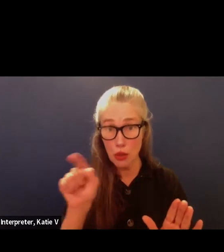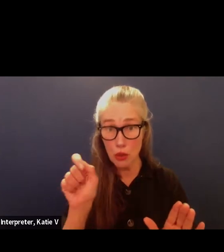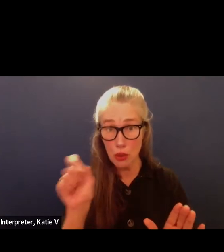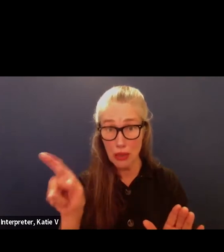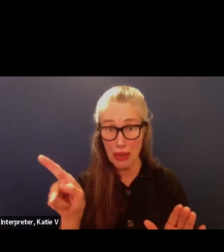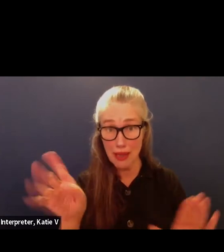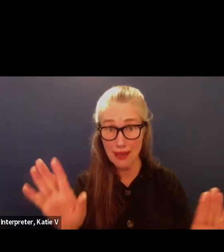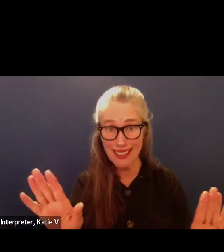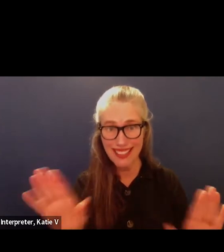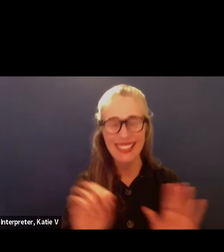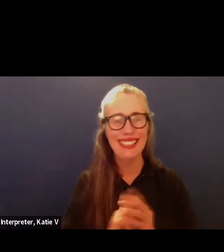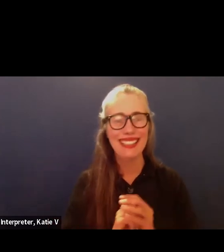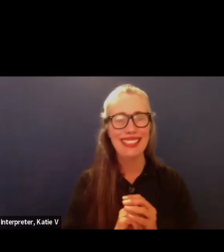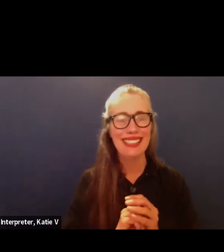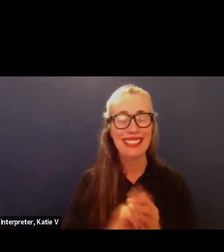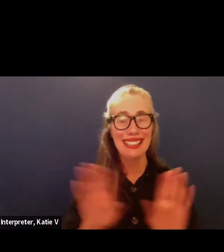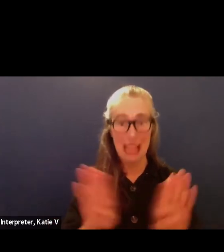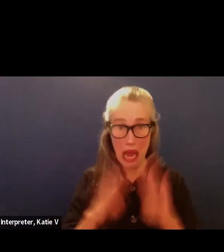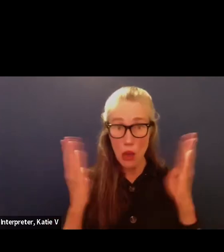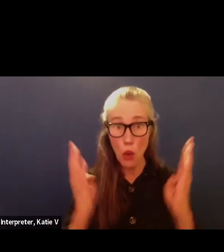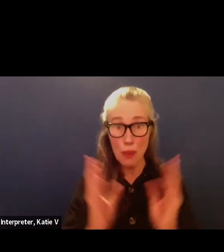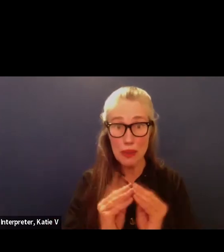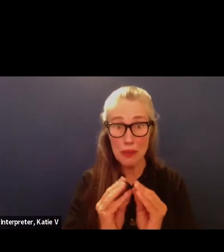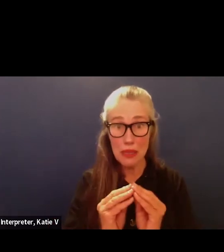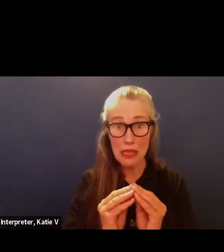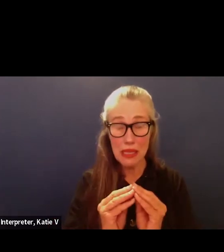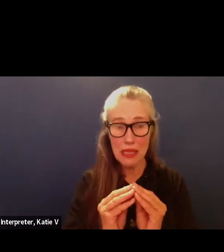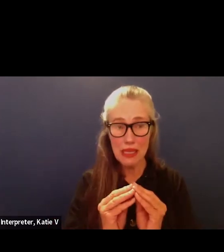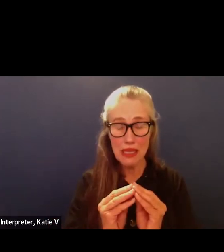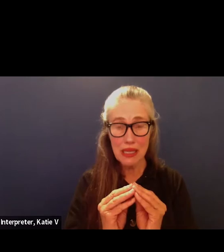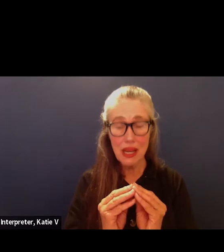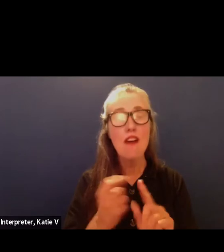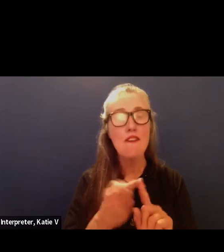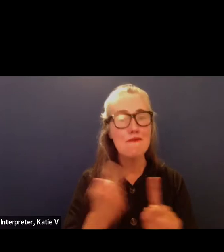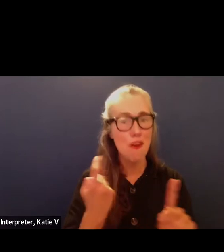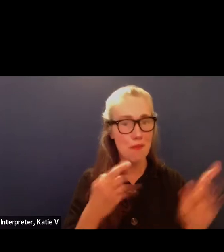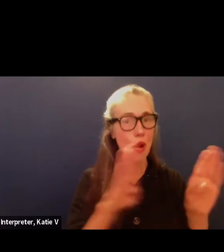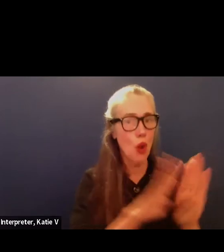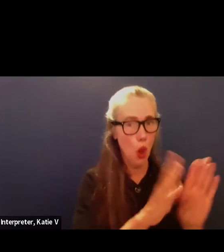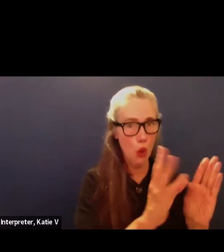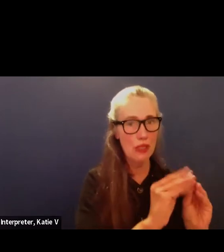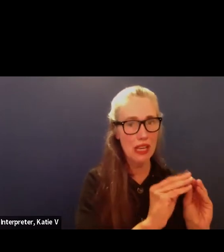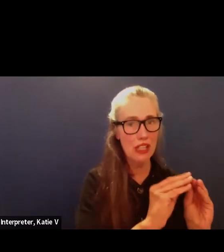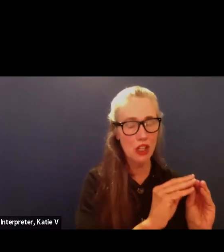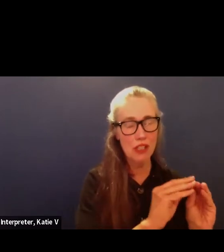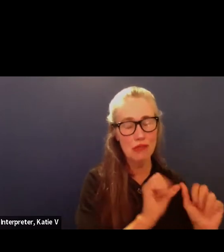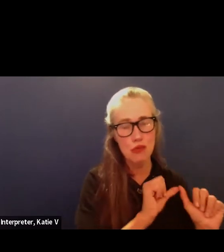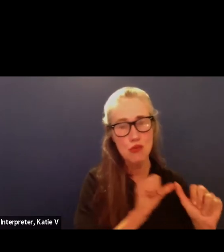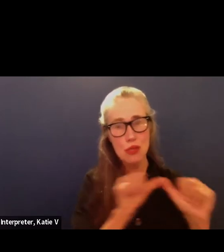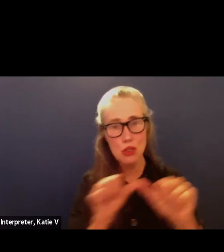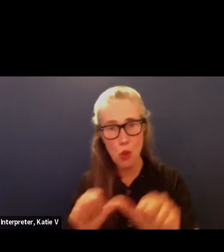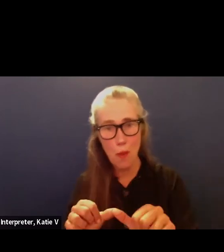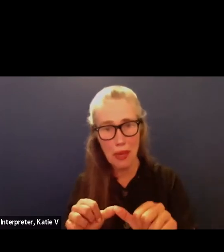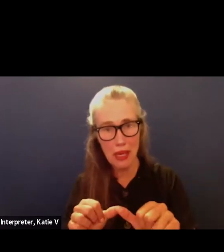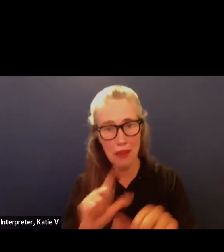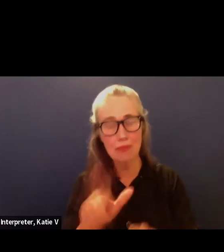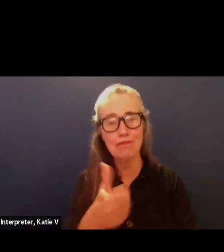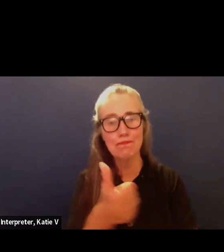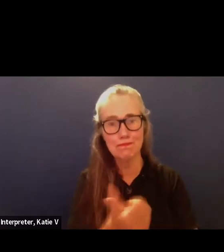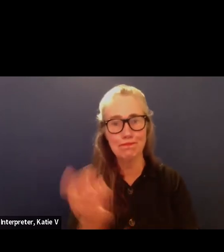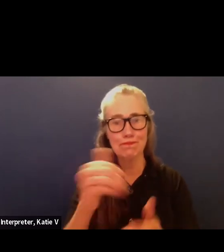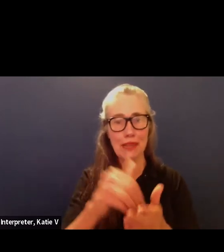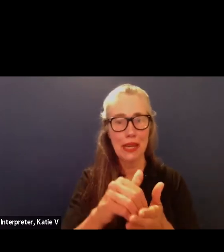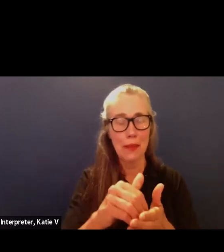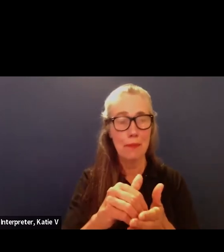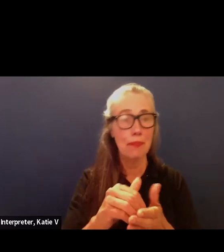i did open the meeting resuming from closed session okay we're good yes yes so